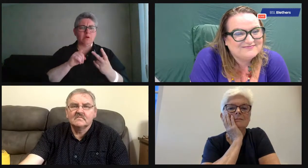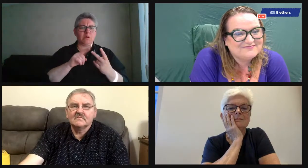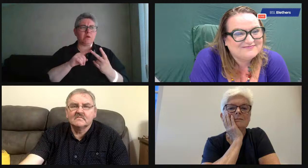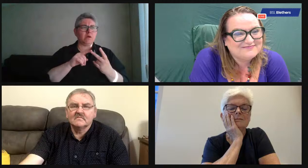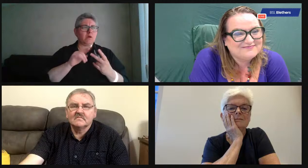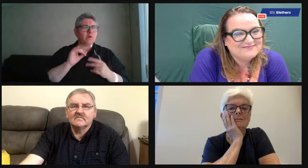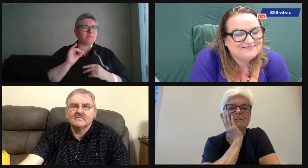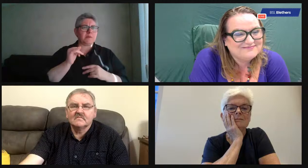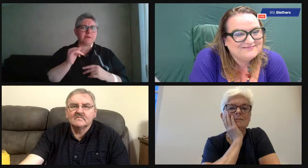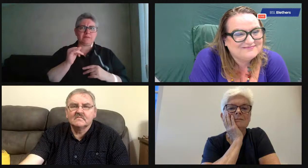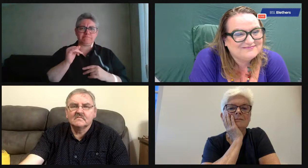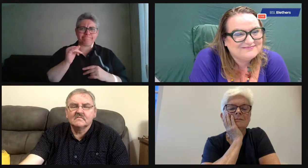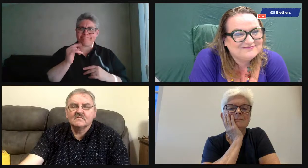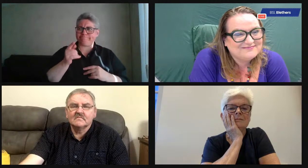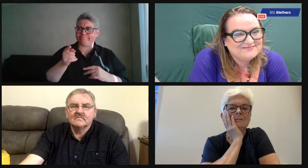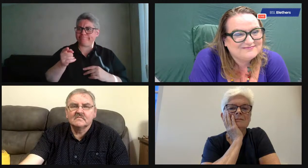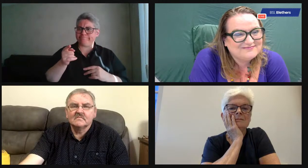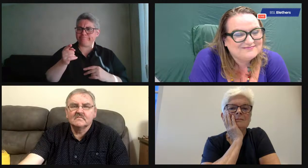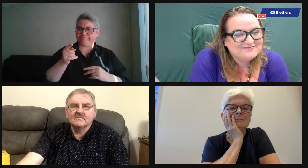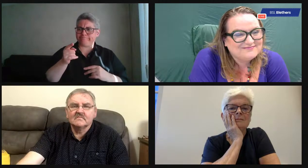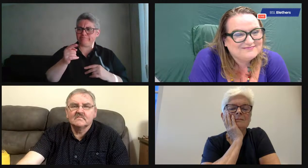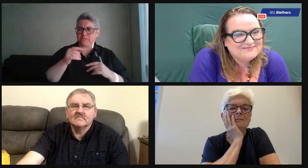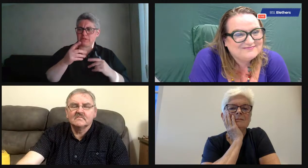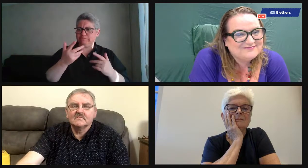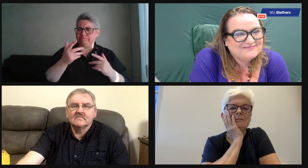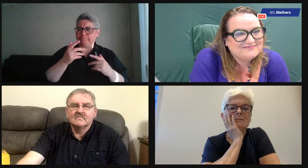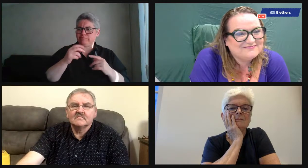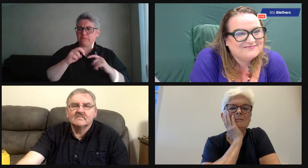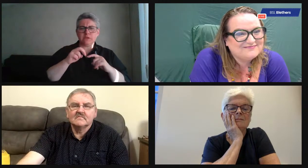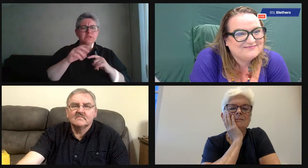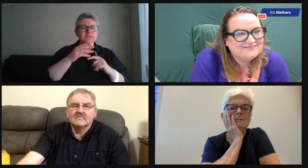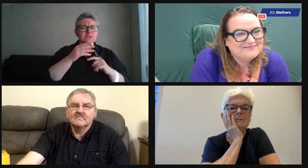as we've said before, maybe volunteering there is a nice opportunity.